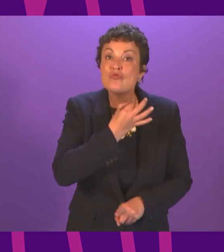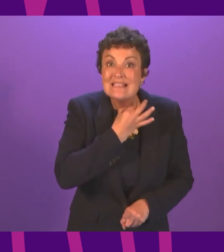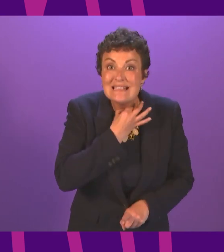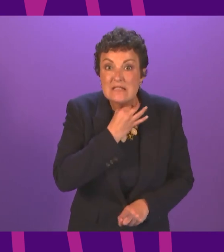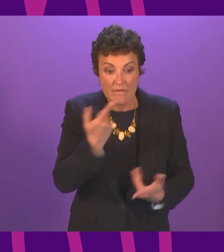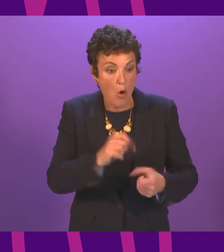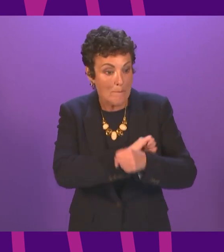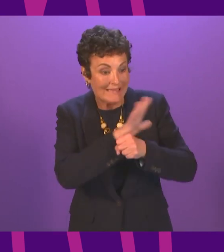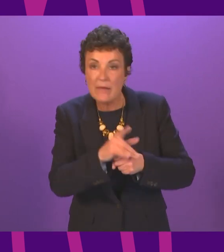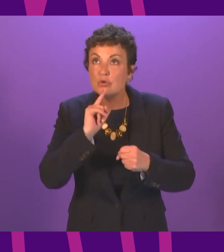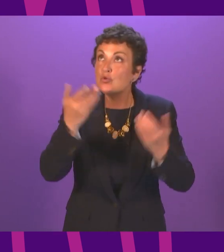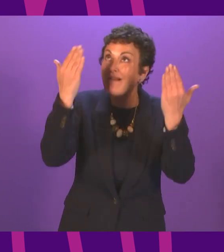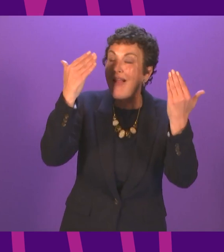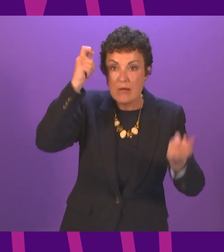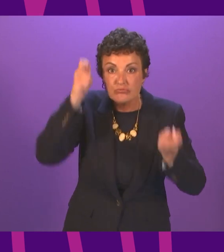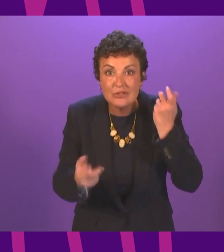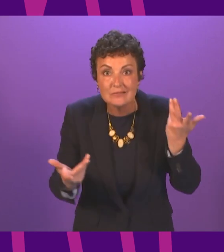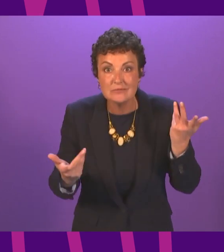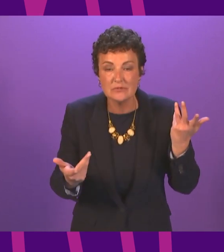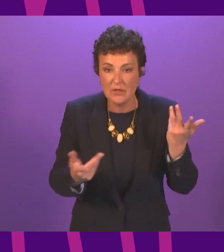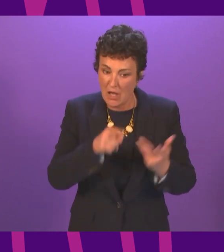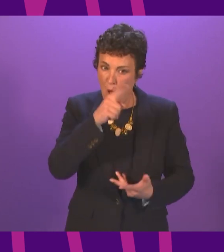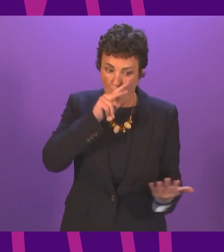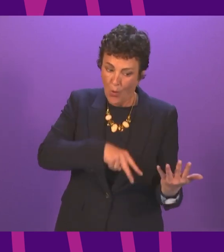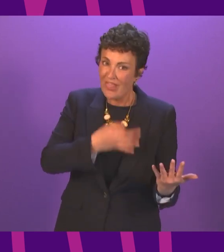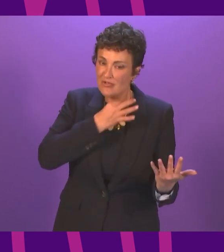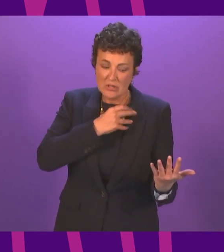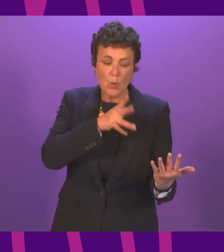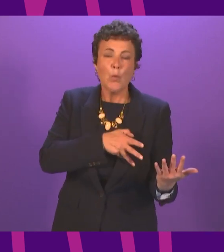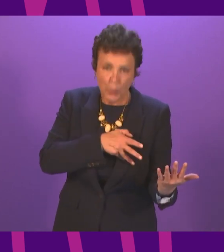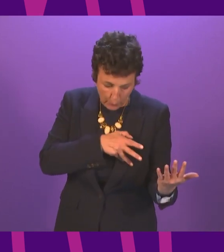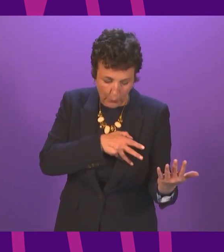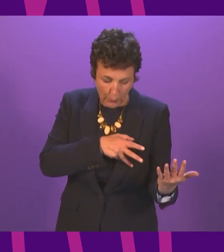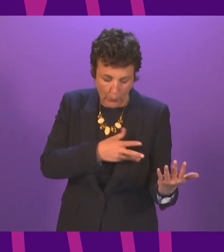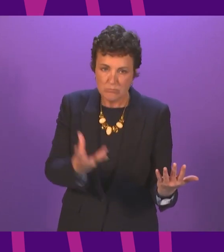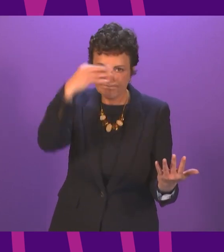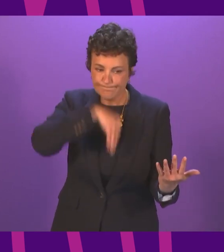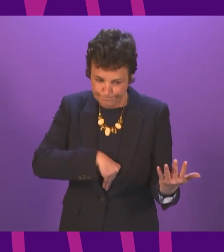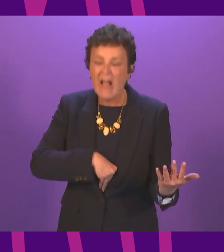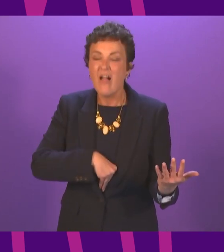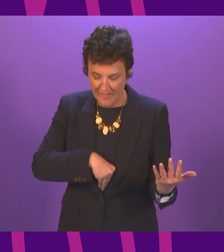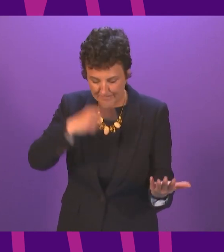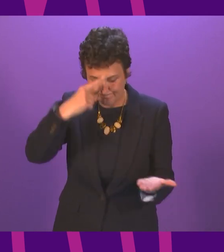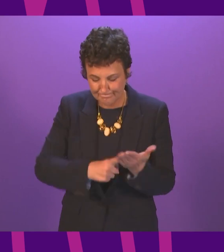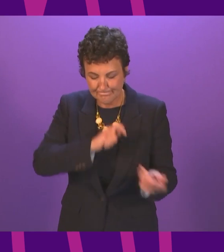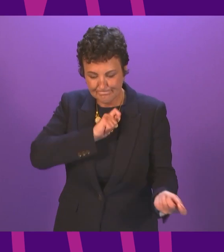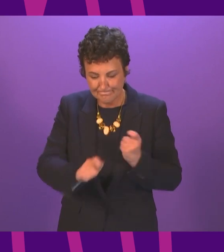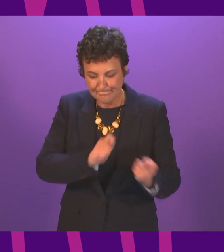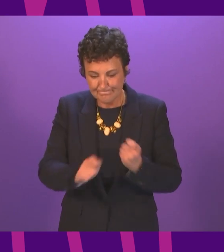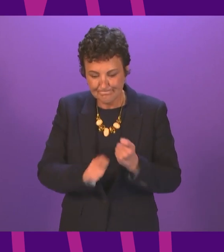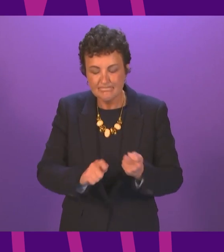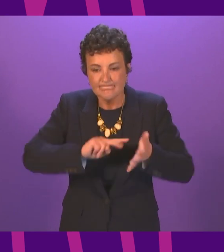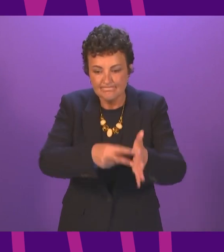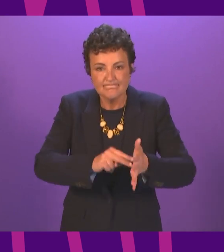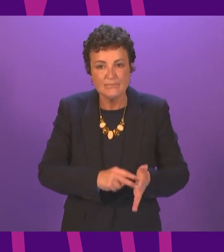pandemics to climate breakdown take these risks seriously and put in place the measures needed to do what the market simply